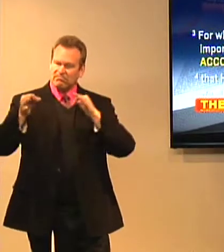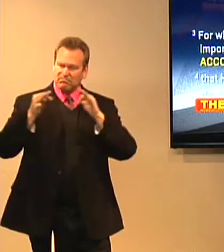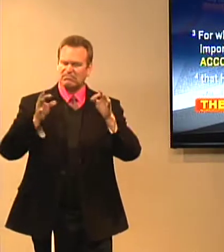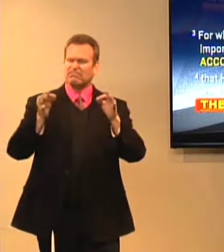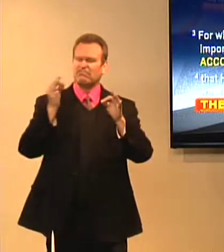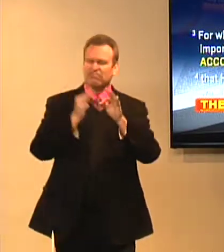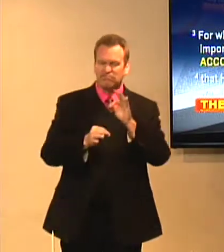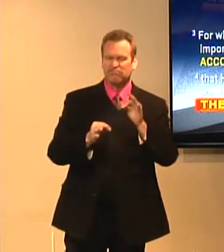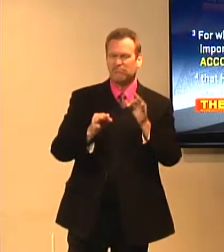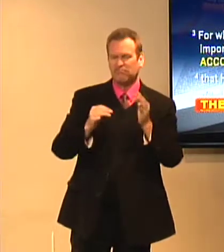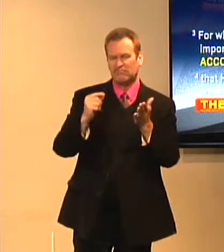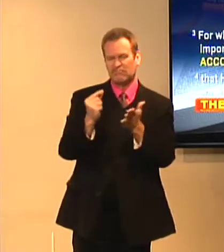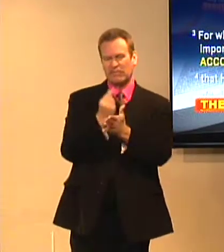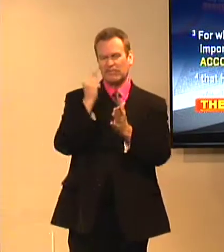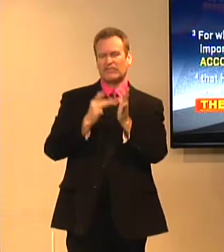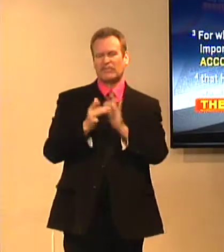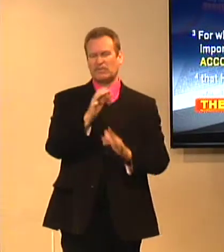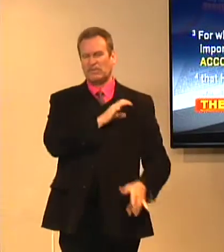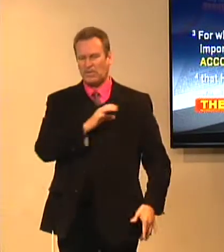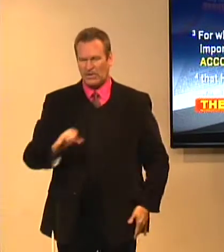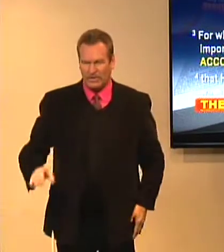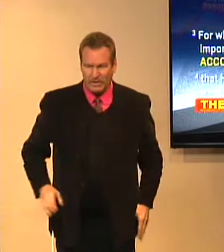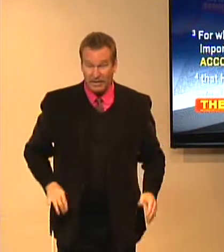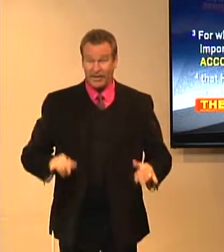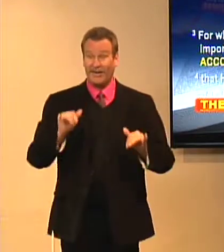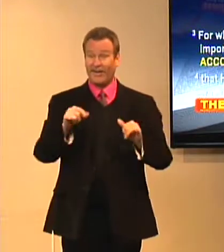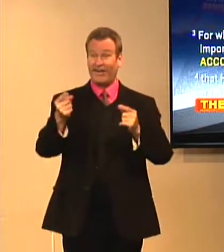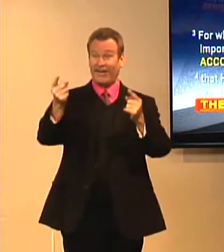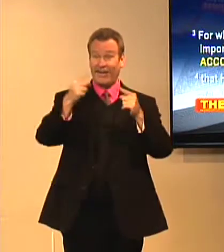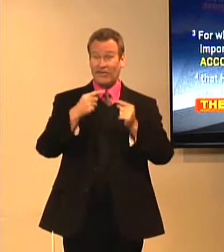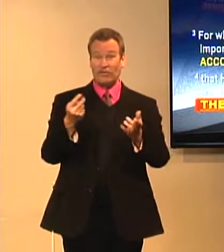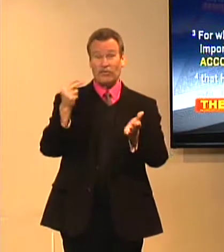And Paul has explained the gospel of Jesus Christ.